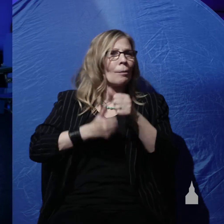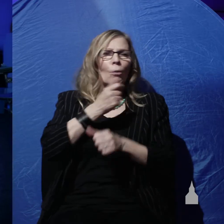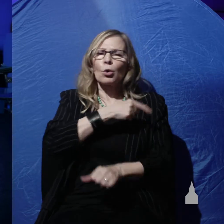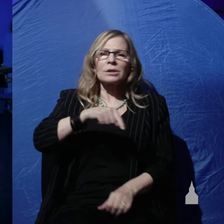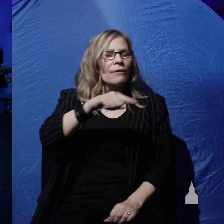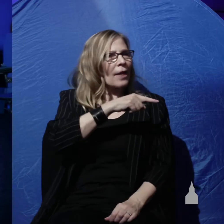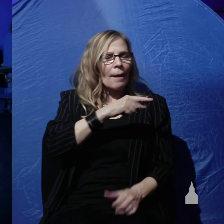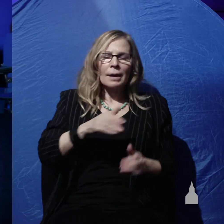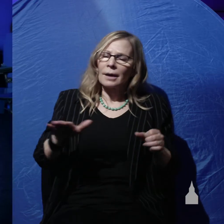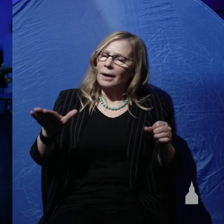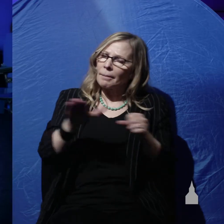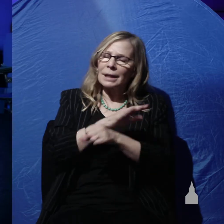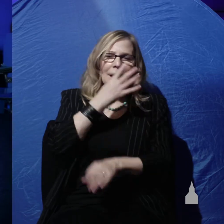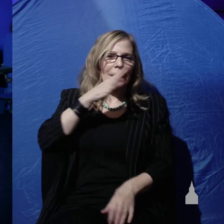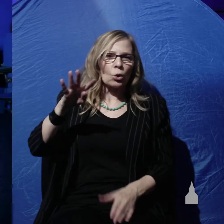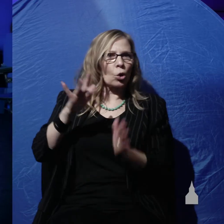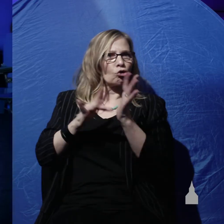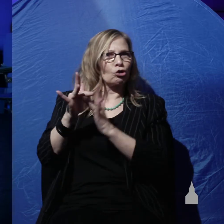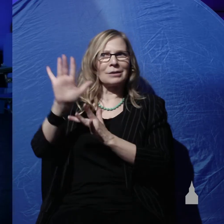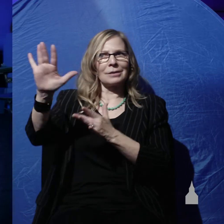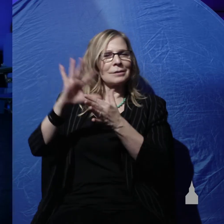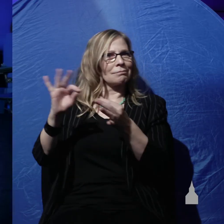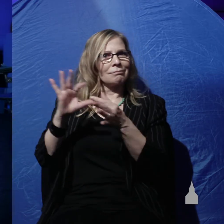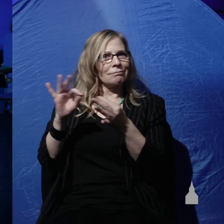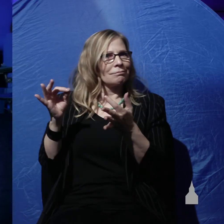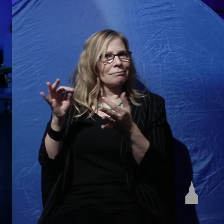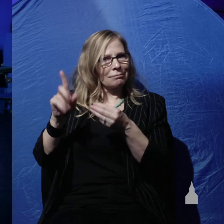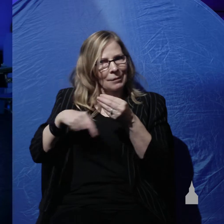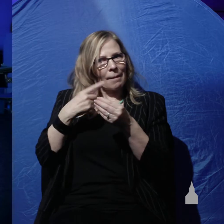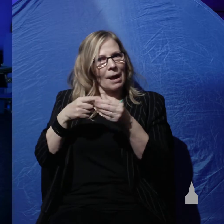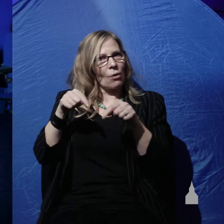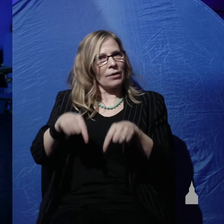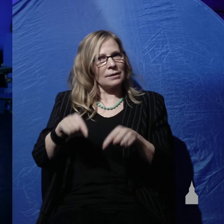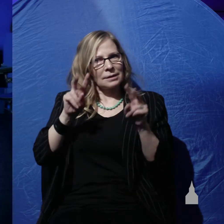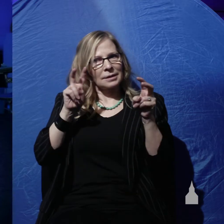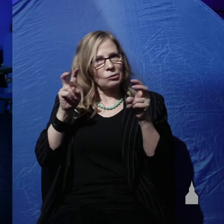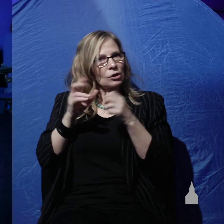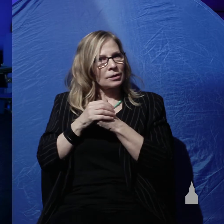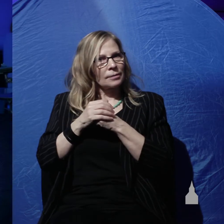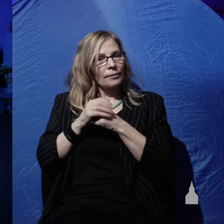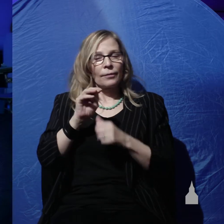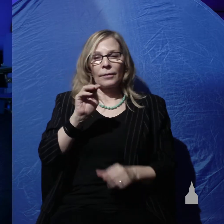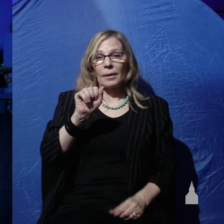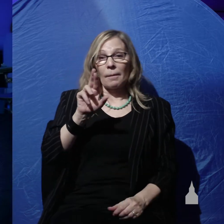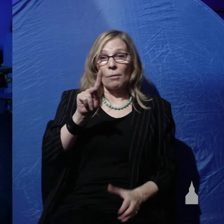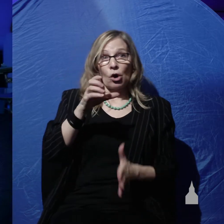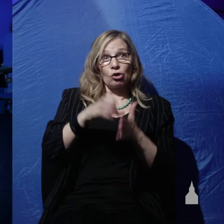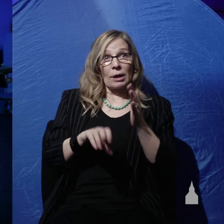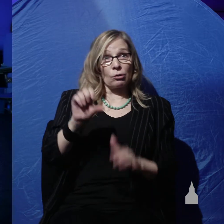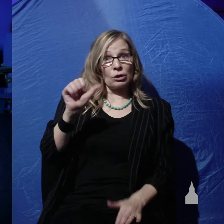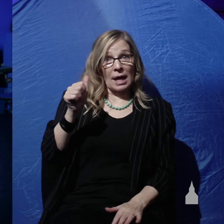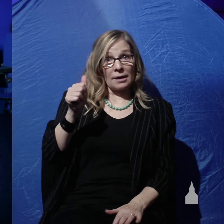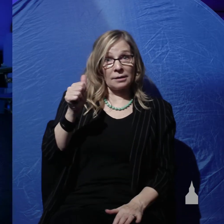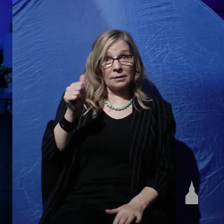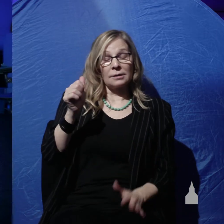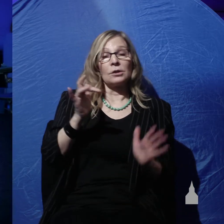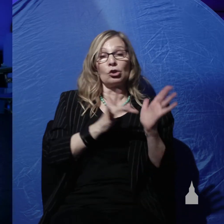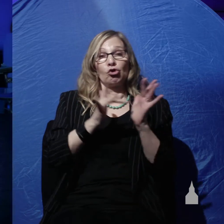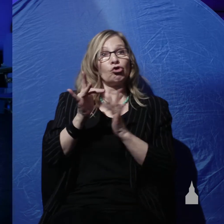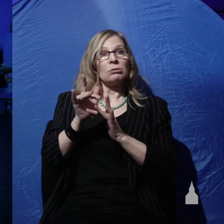completely ignored what Jesus had to say about this. In Mark chapter 10, Jesus was asked a question about